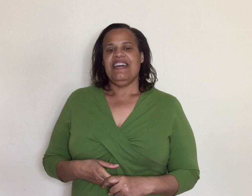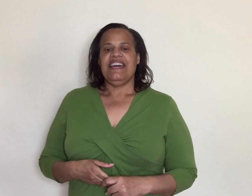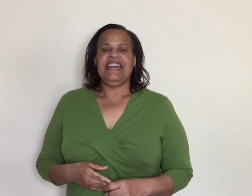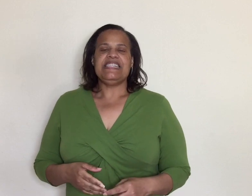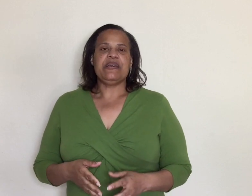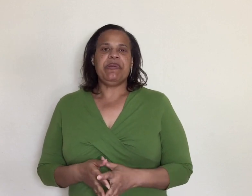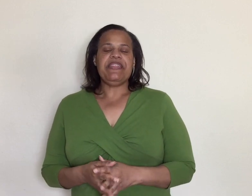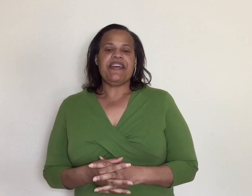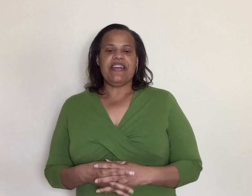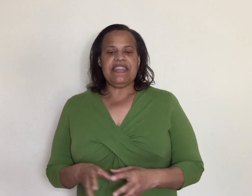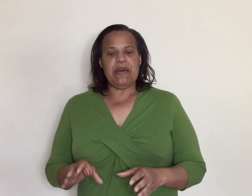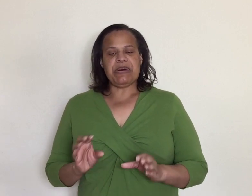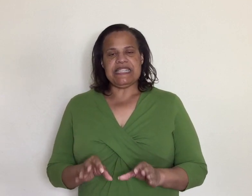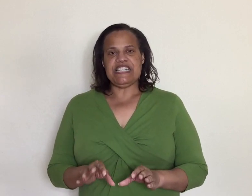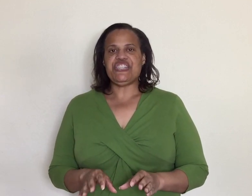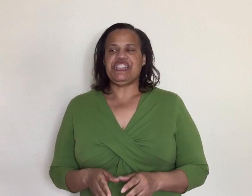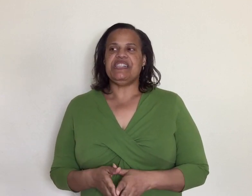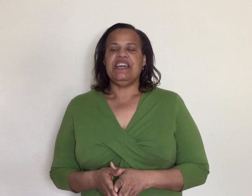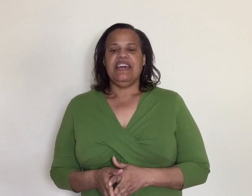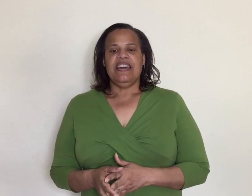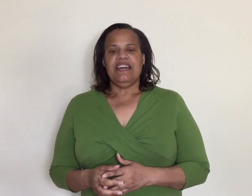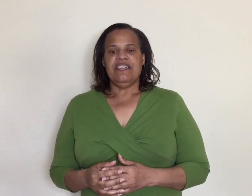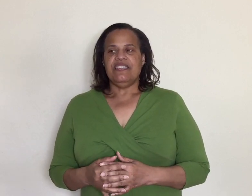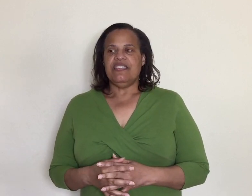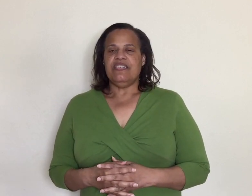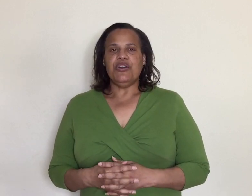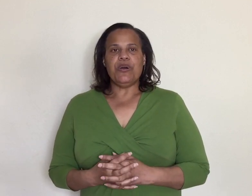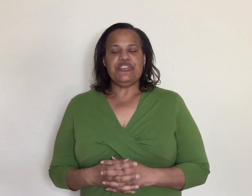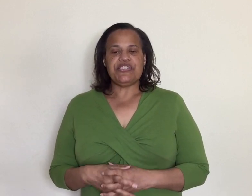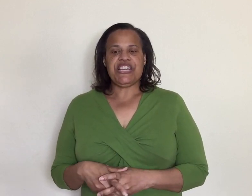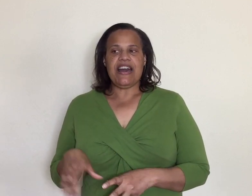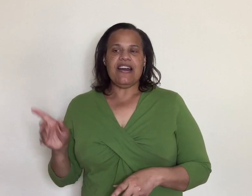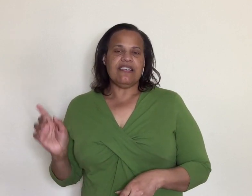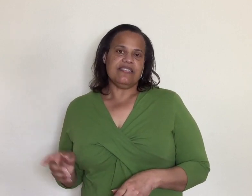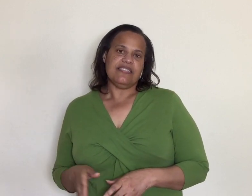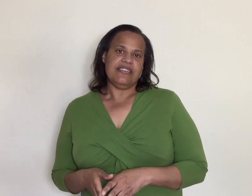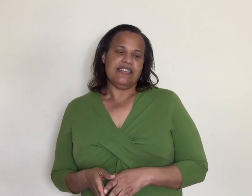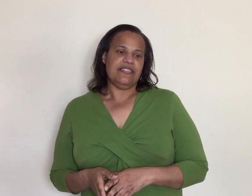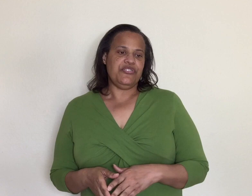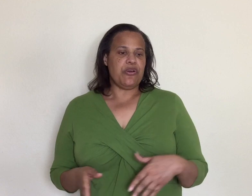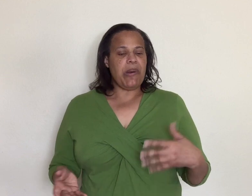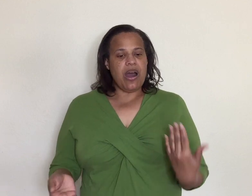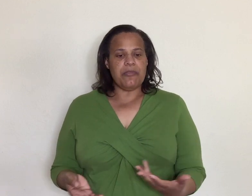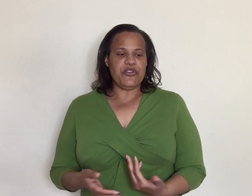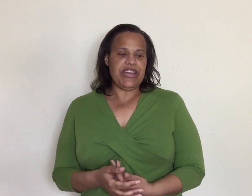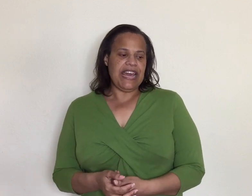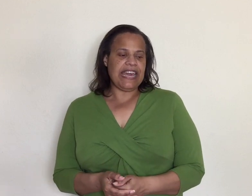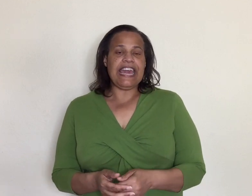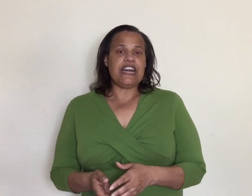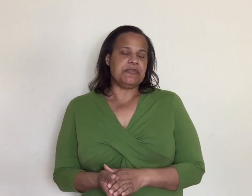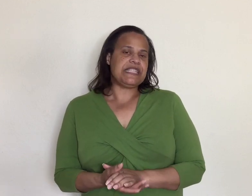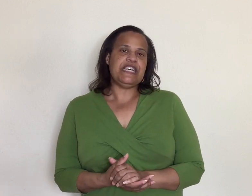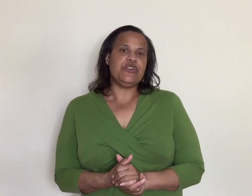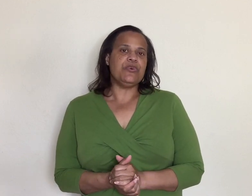and to be there in that position knowing your child your mom your dad can't come see you